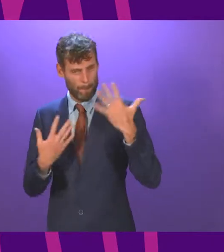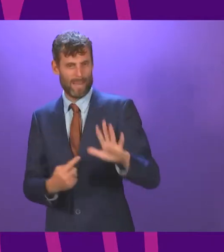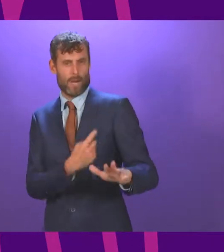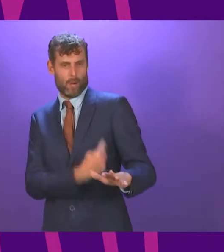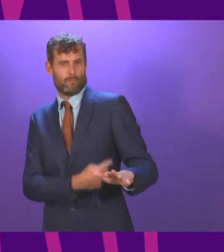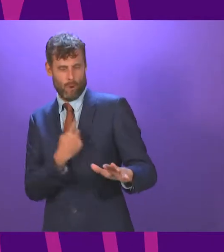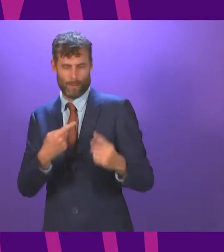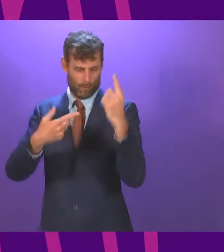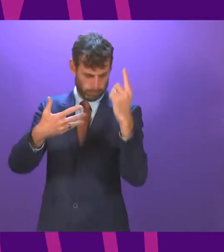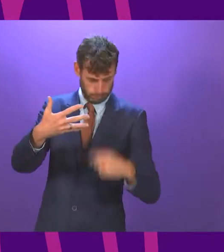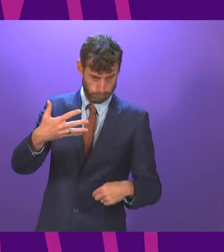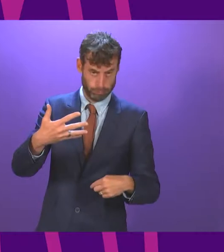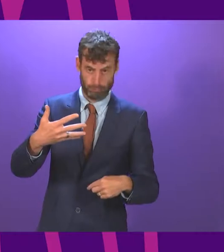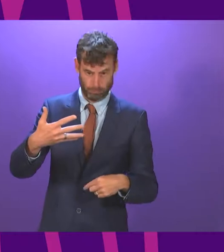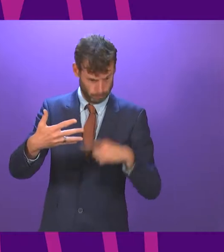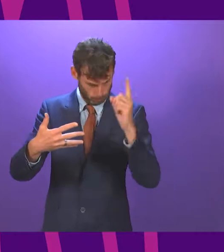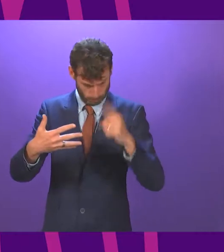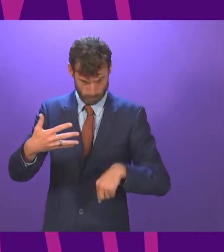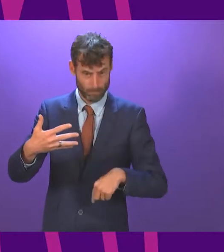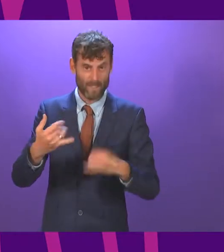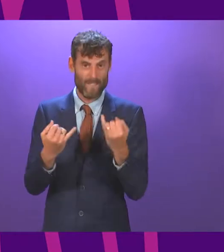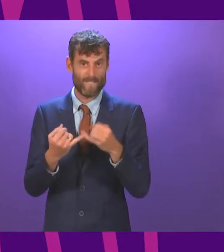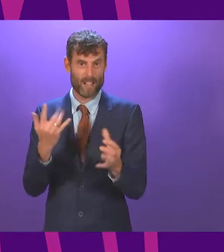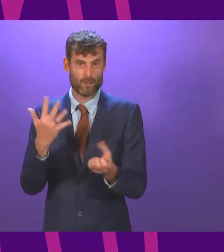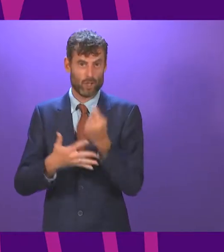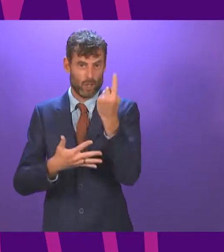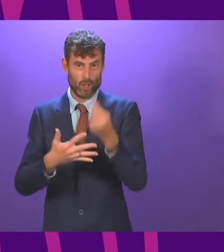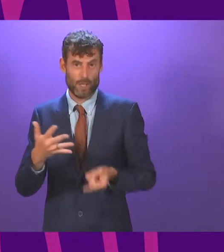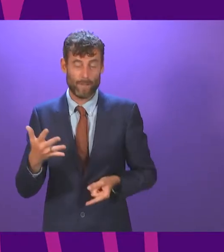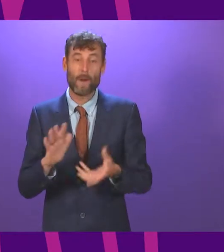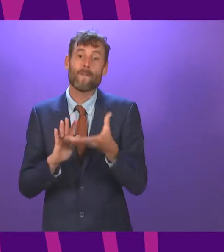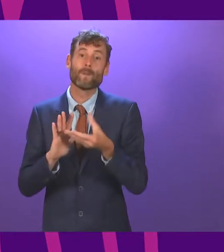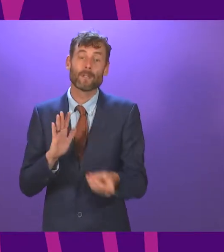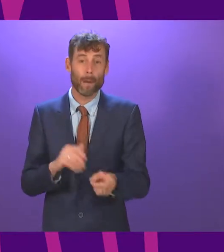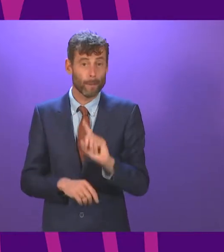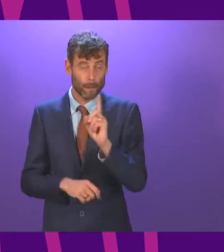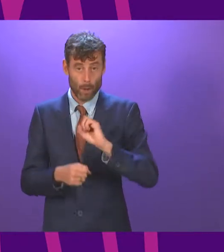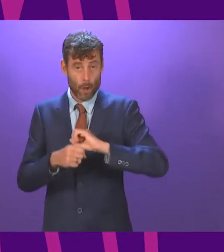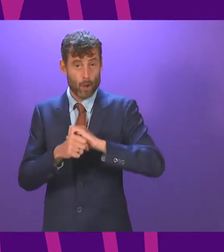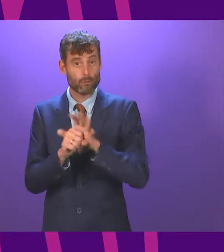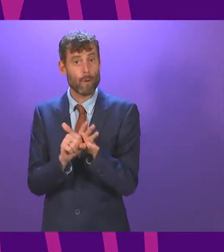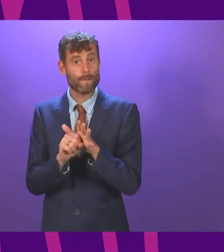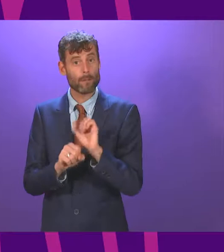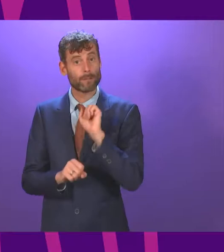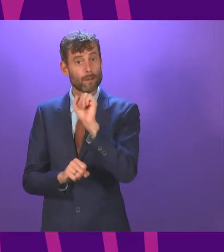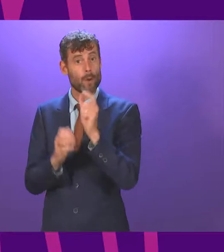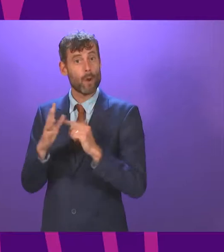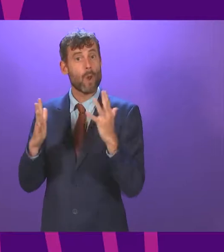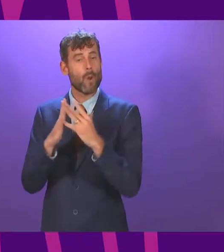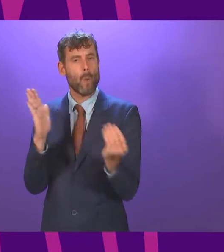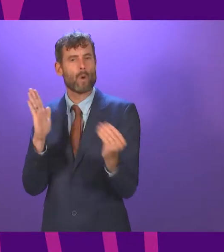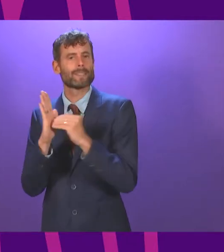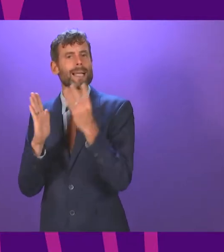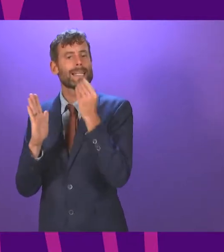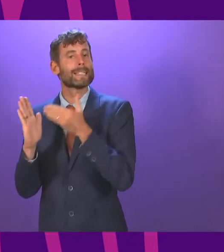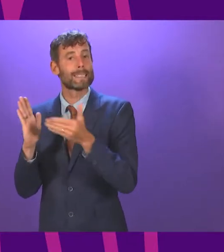they have failed to deliver. They failed to remove unnecessary elements of coronavirus legislation, which they promised to do. So they retained the ability, for